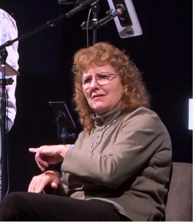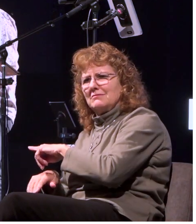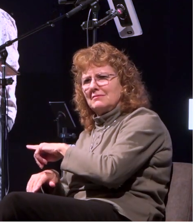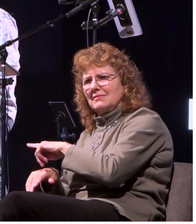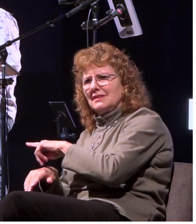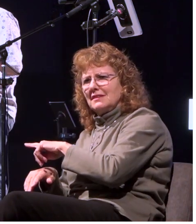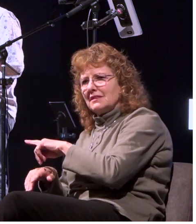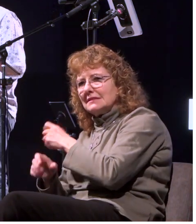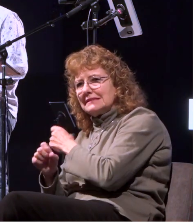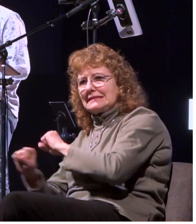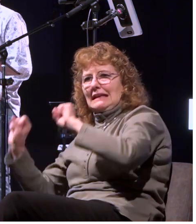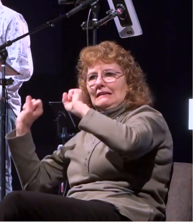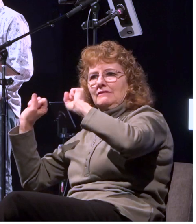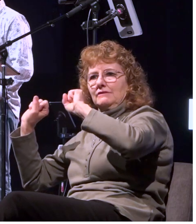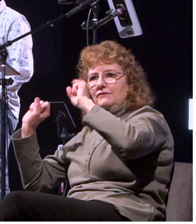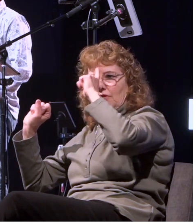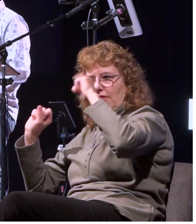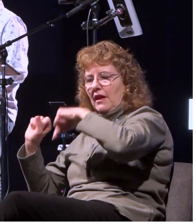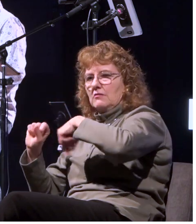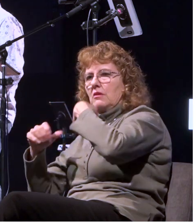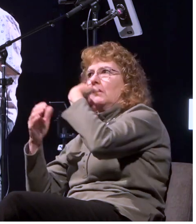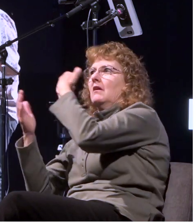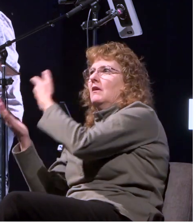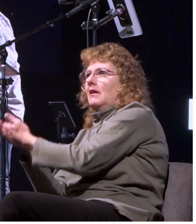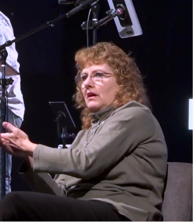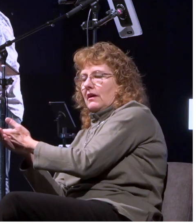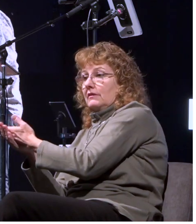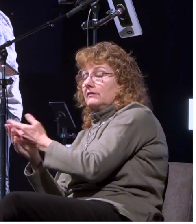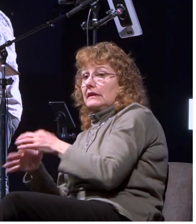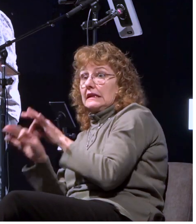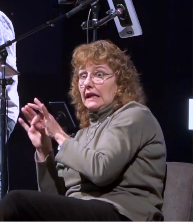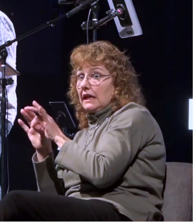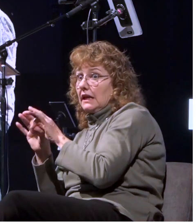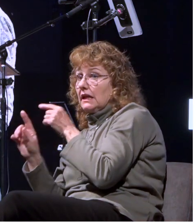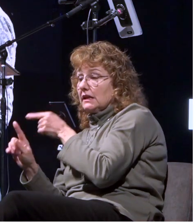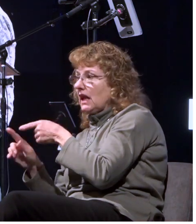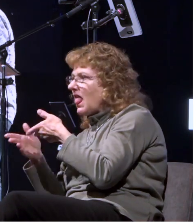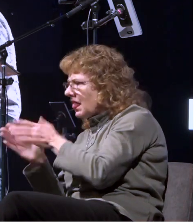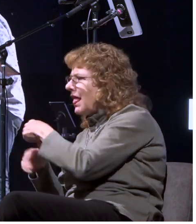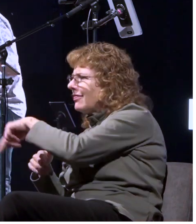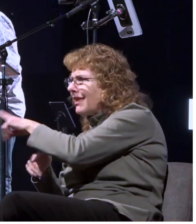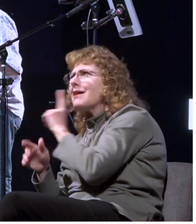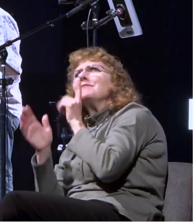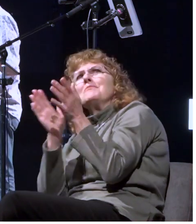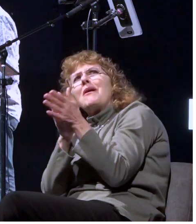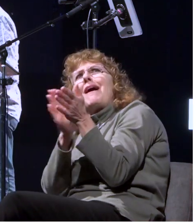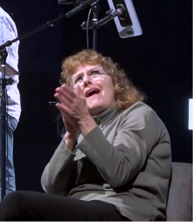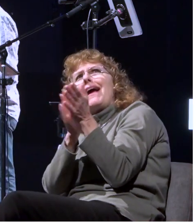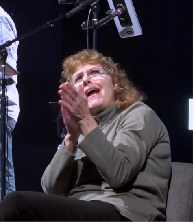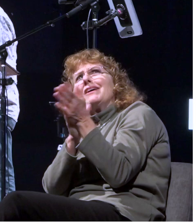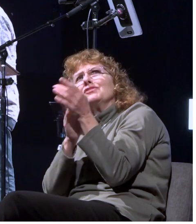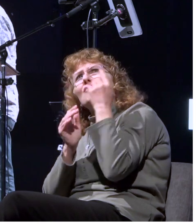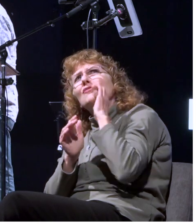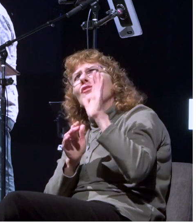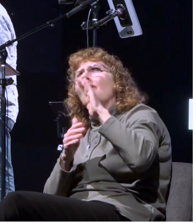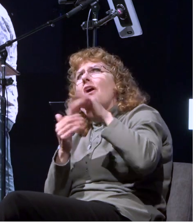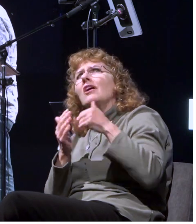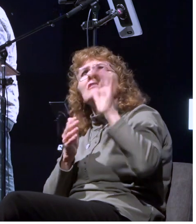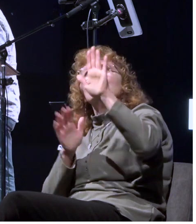safely into harbor here it is here's the key let them praise the lord for his great love and for the wonderful things that he has